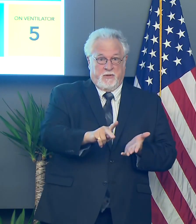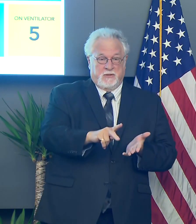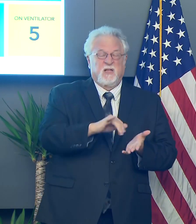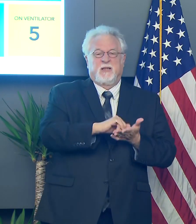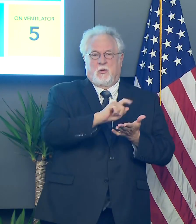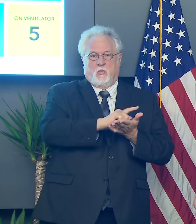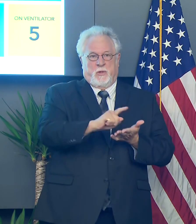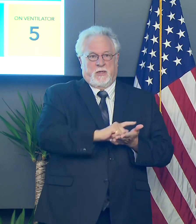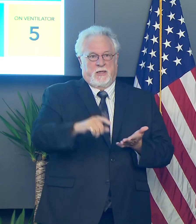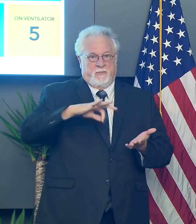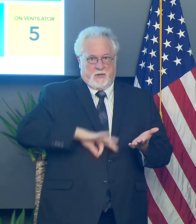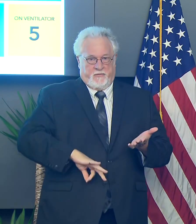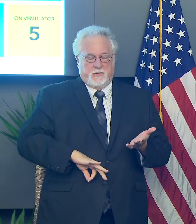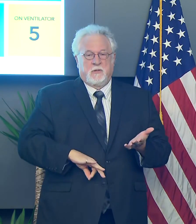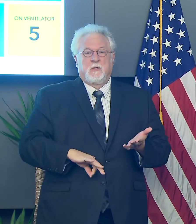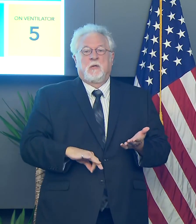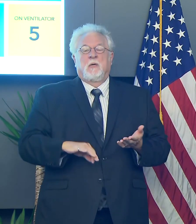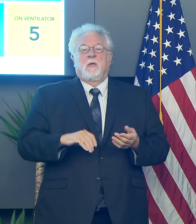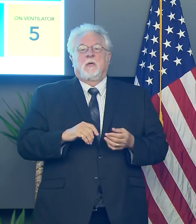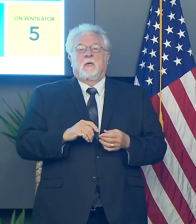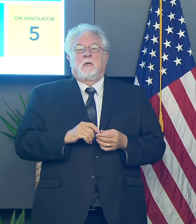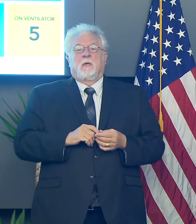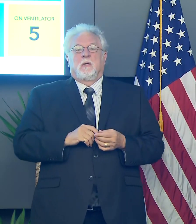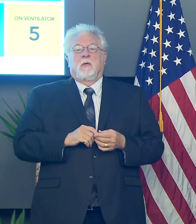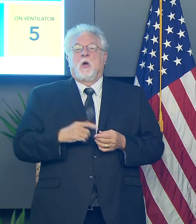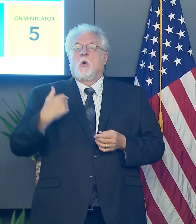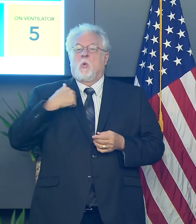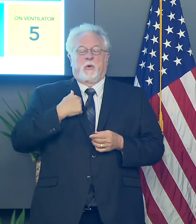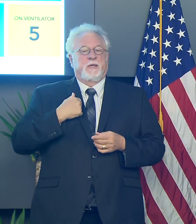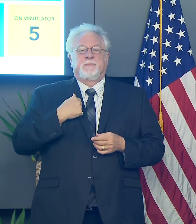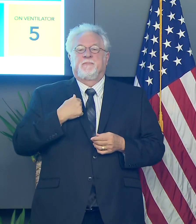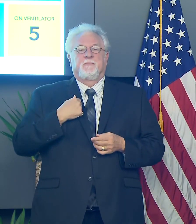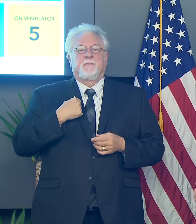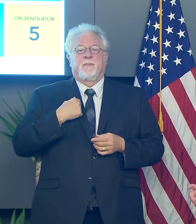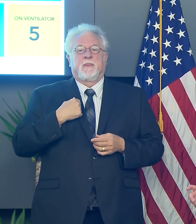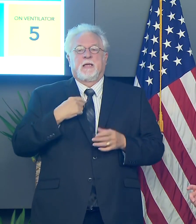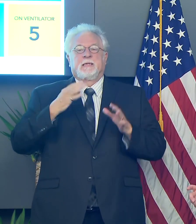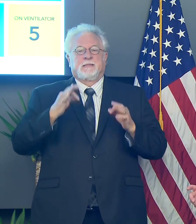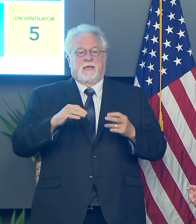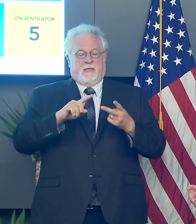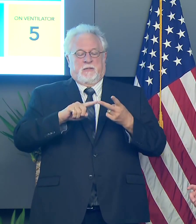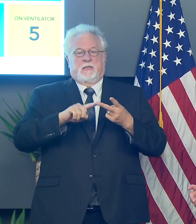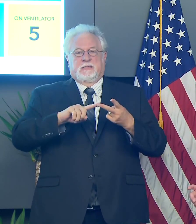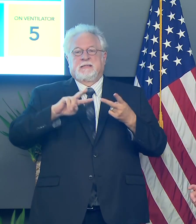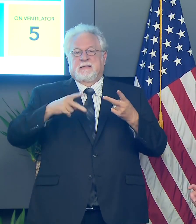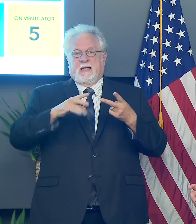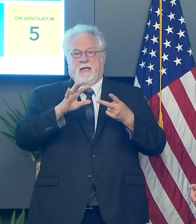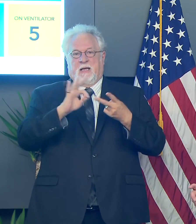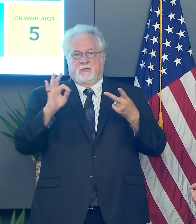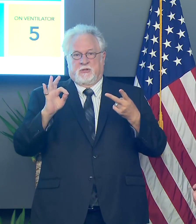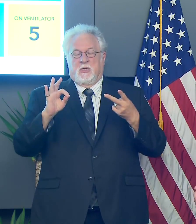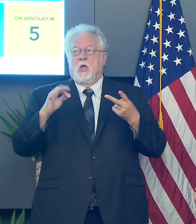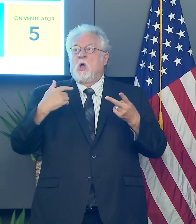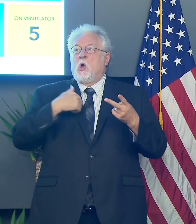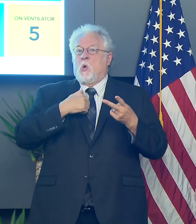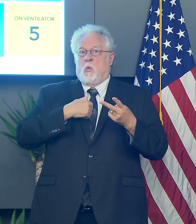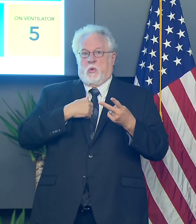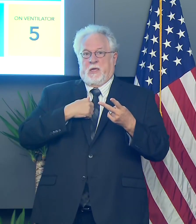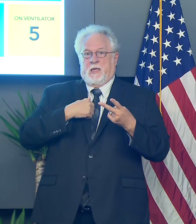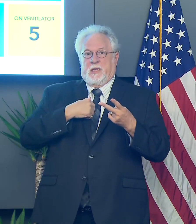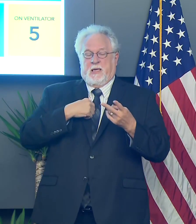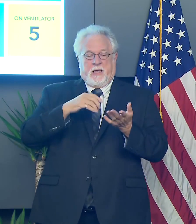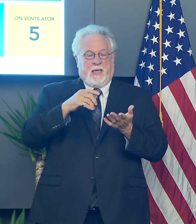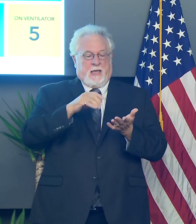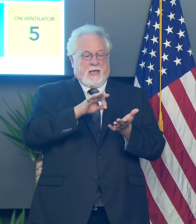these are weekly, uh, benefits. Um, we chose the, the option number two, uh, where we could count, uh,